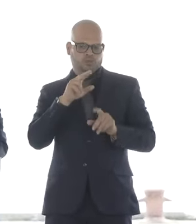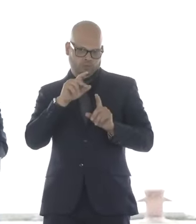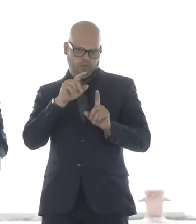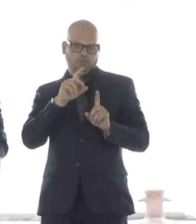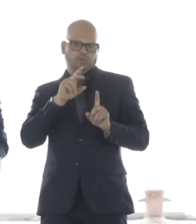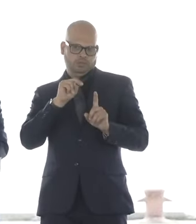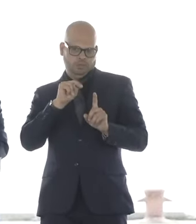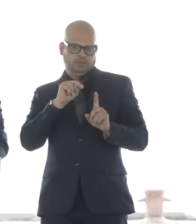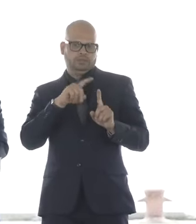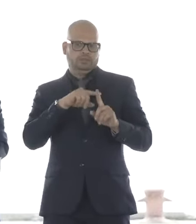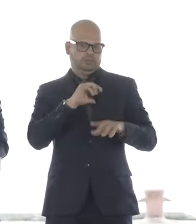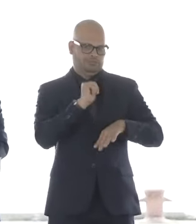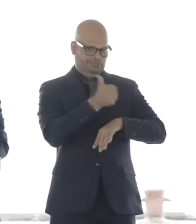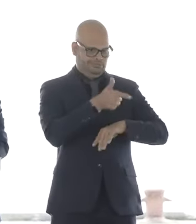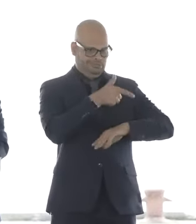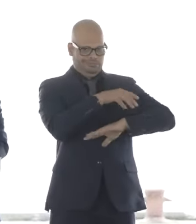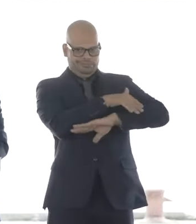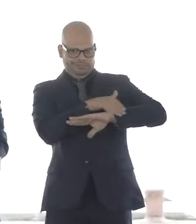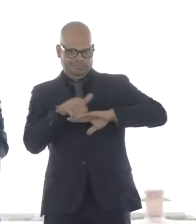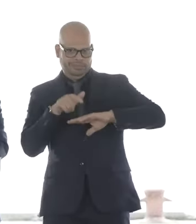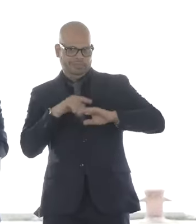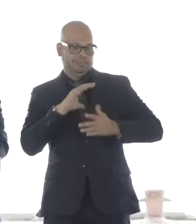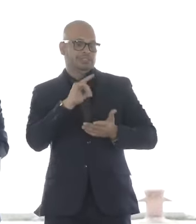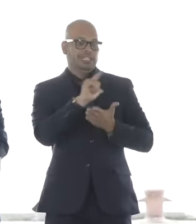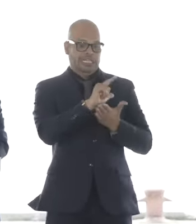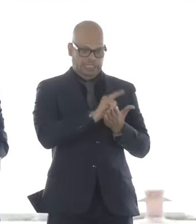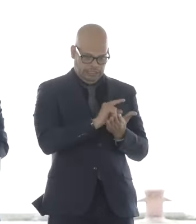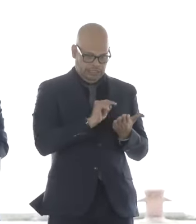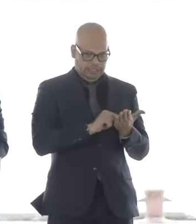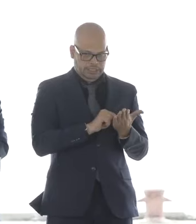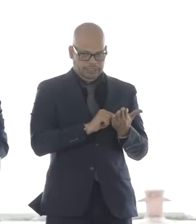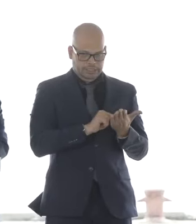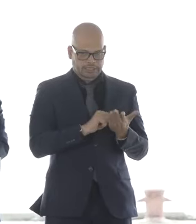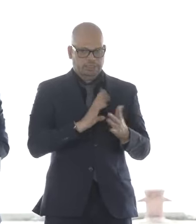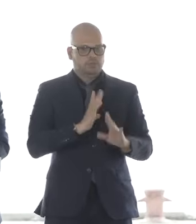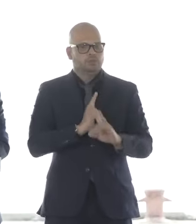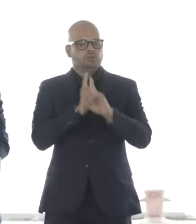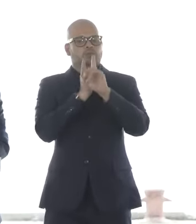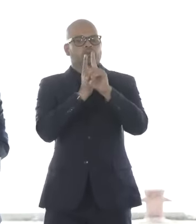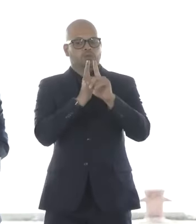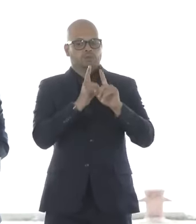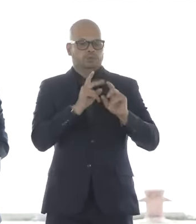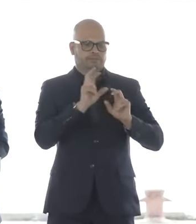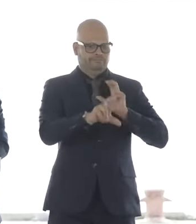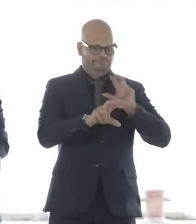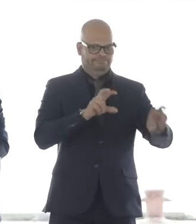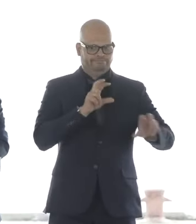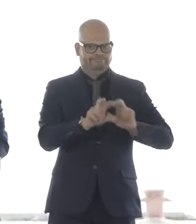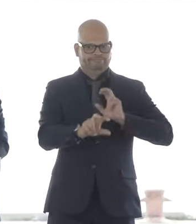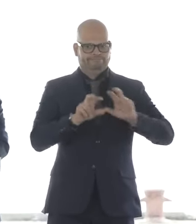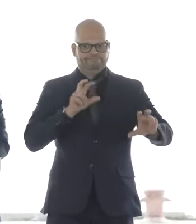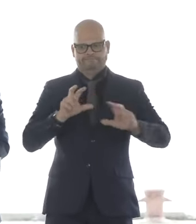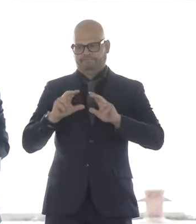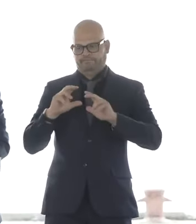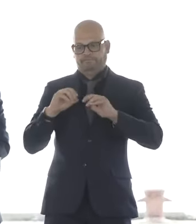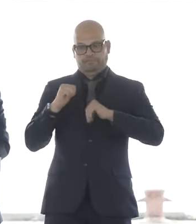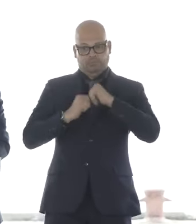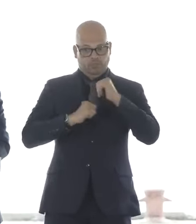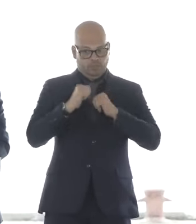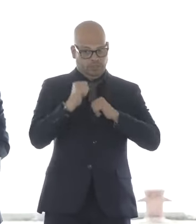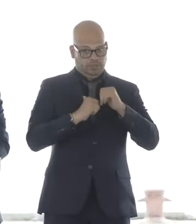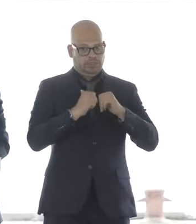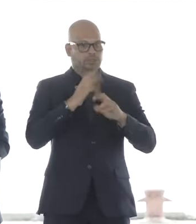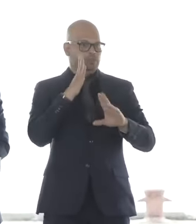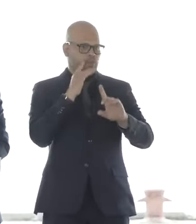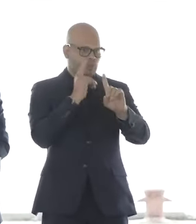component of PIDP is to build infrastructure that will enable us to address the climate crisis by significantly